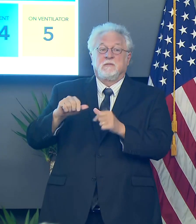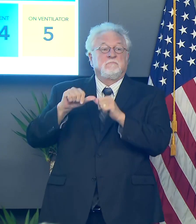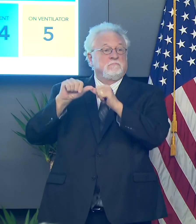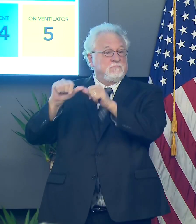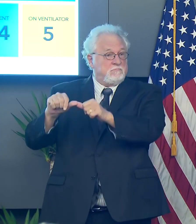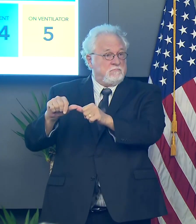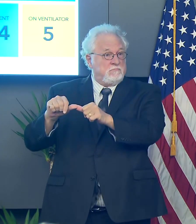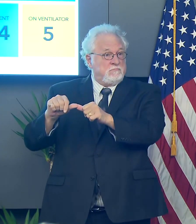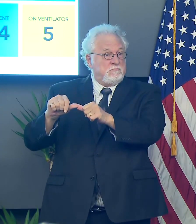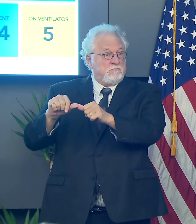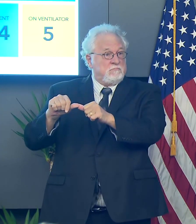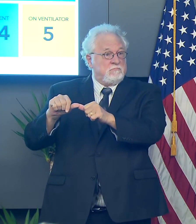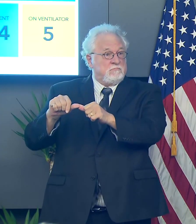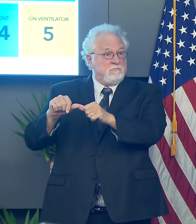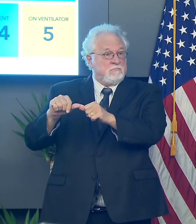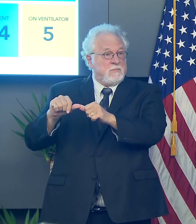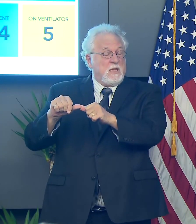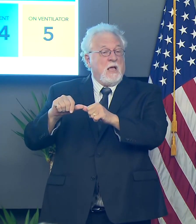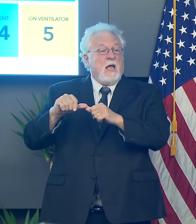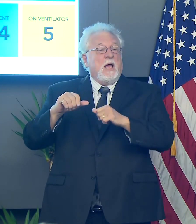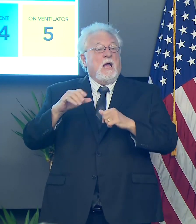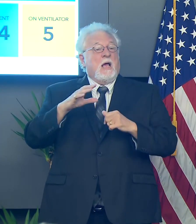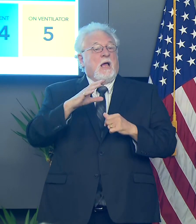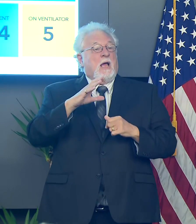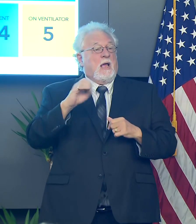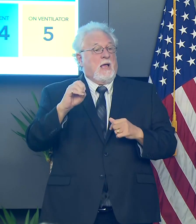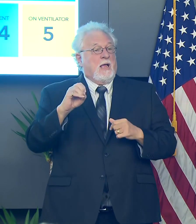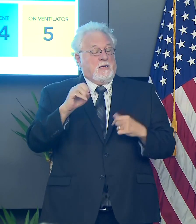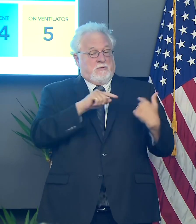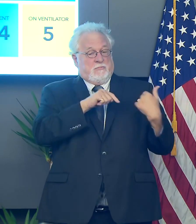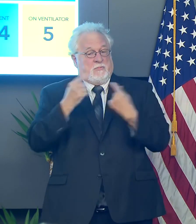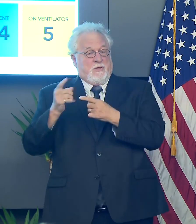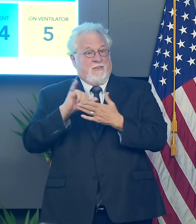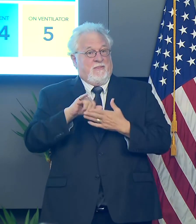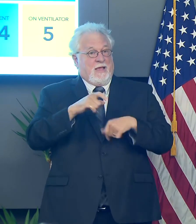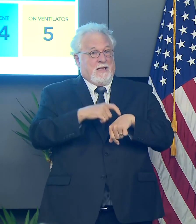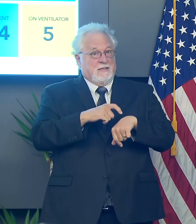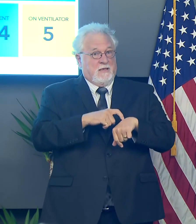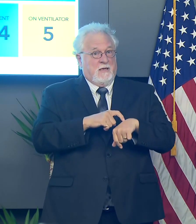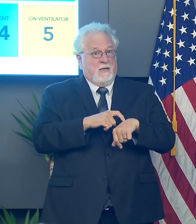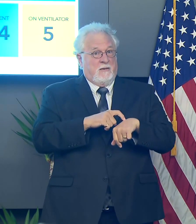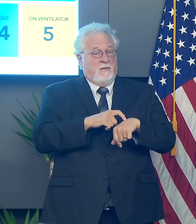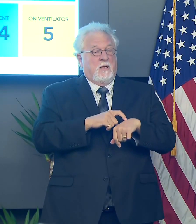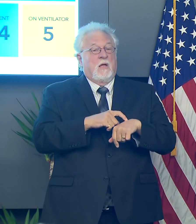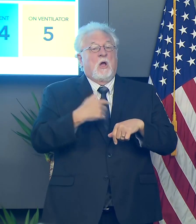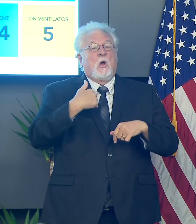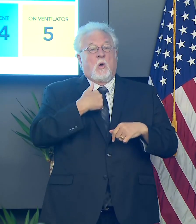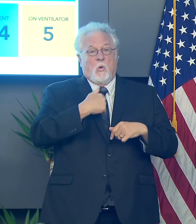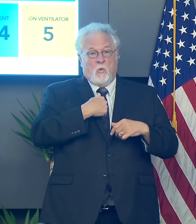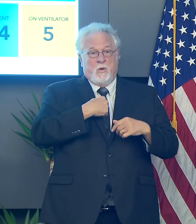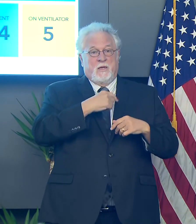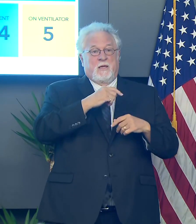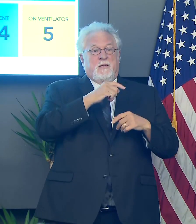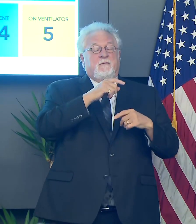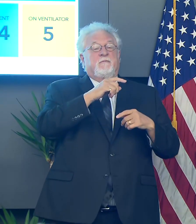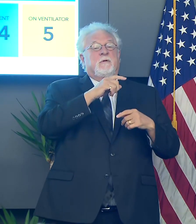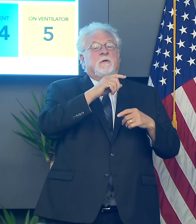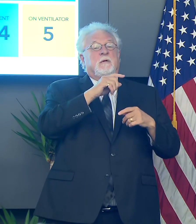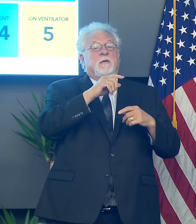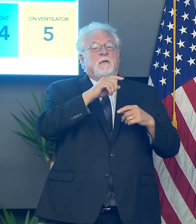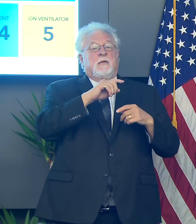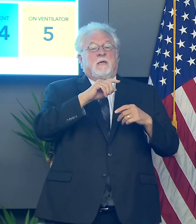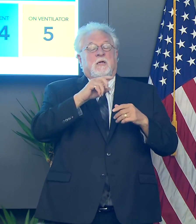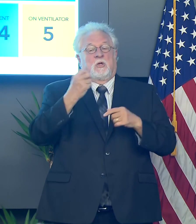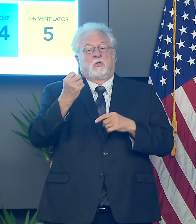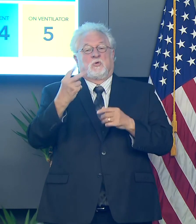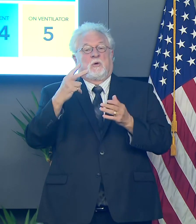sustained, uh, and relatively modest. But, but over that period of time, uh, we have gotten to right at 1,200. I